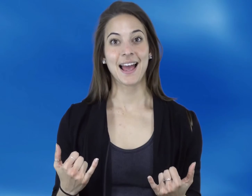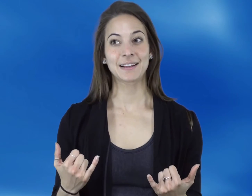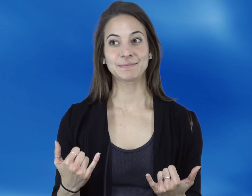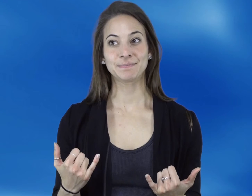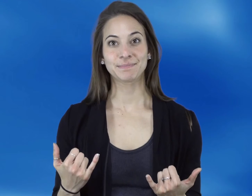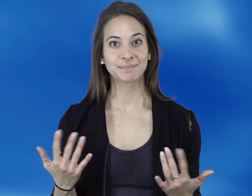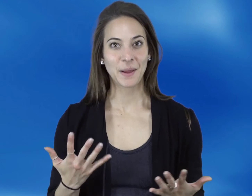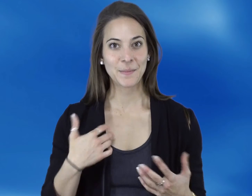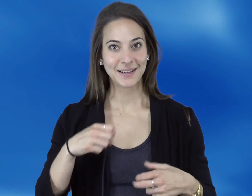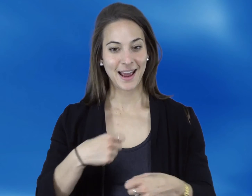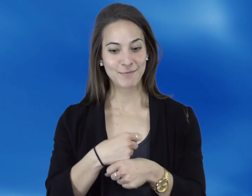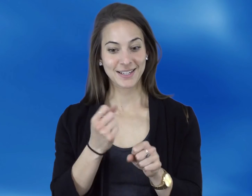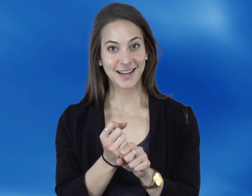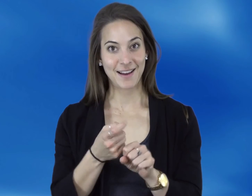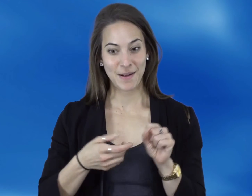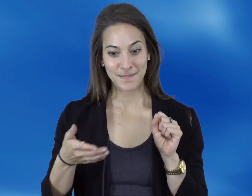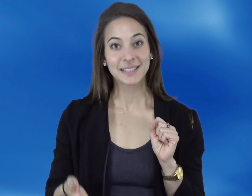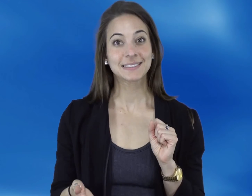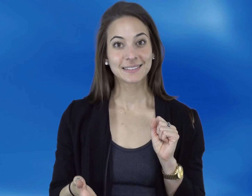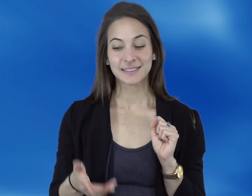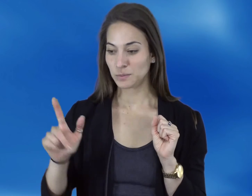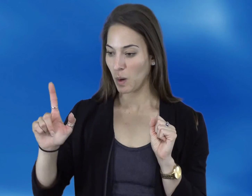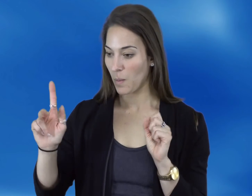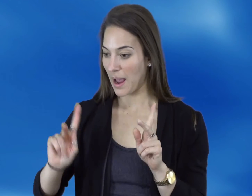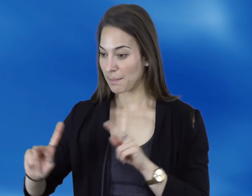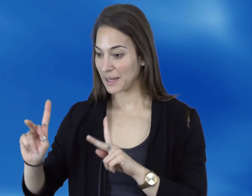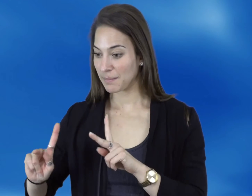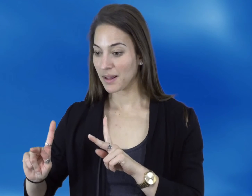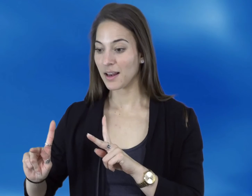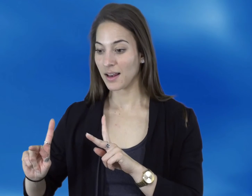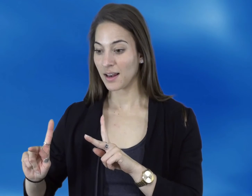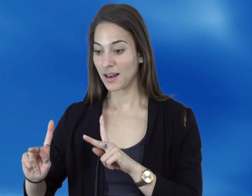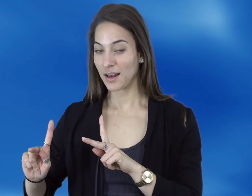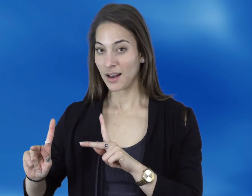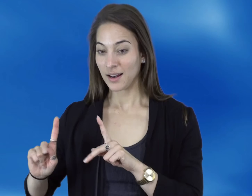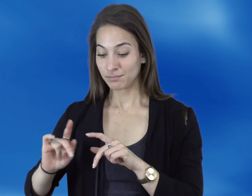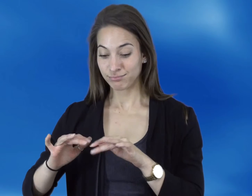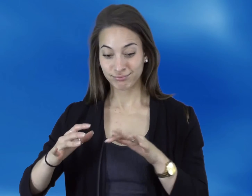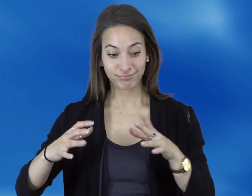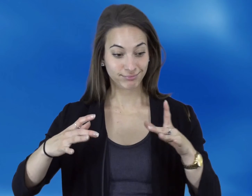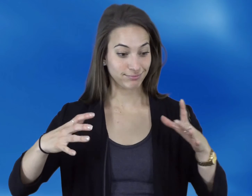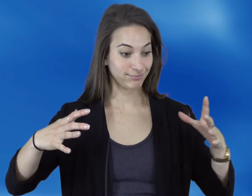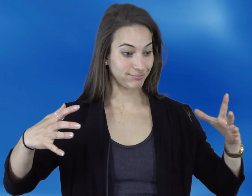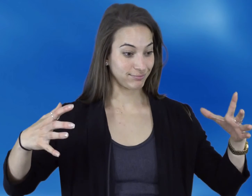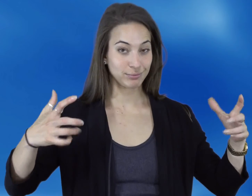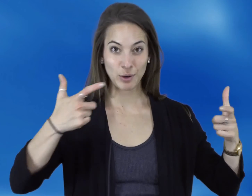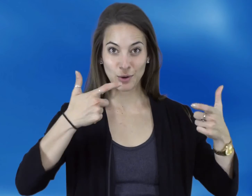Now, imagine what can be created from this initial pilot study, starting from just 21 people and expanding that number to thousands of